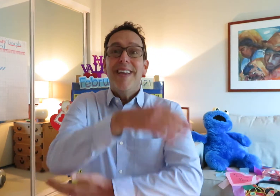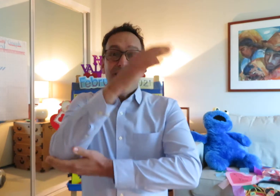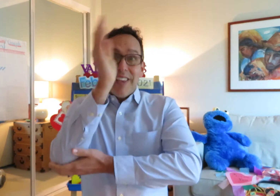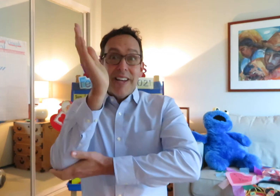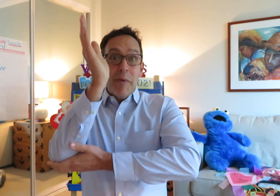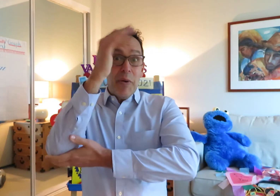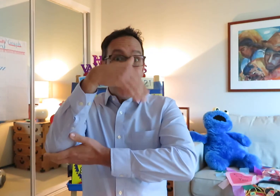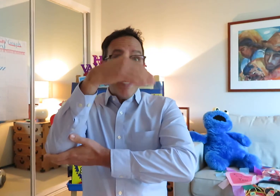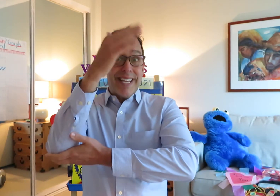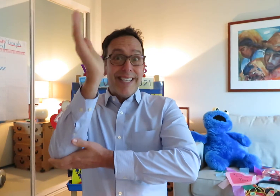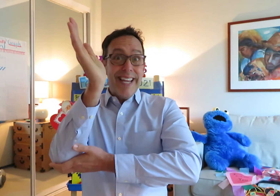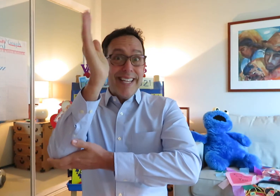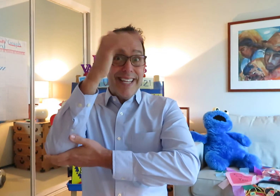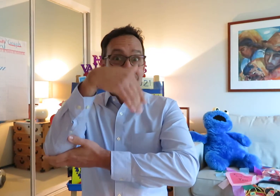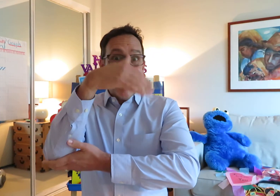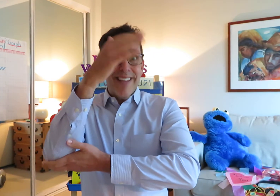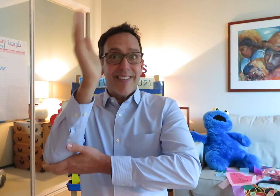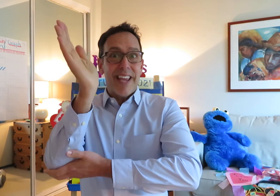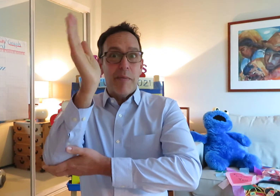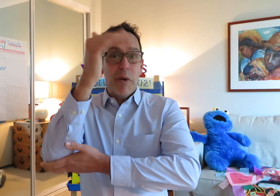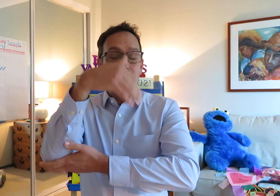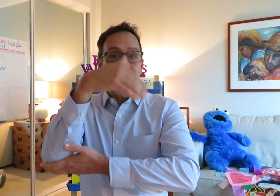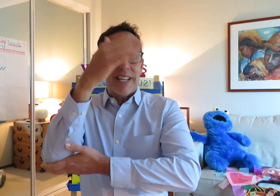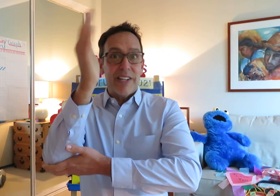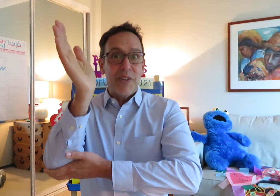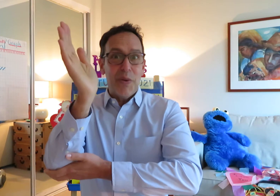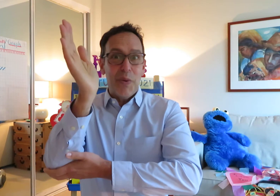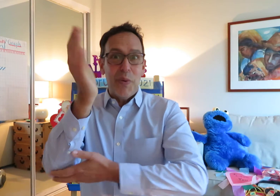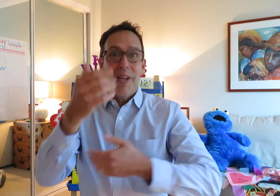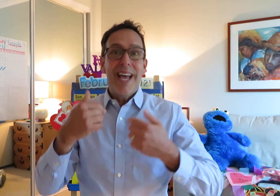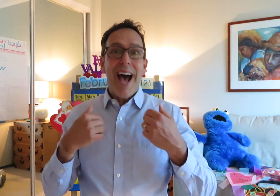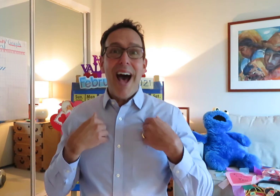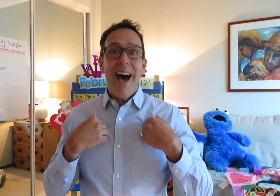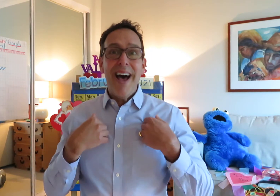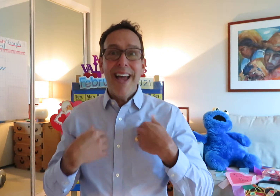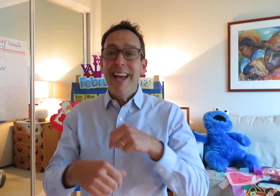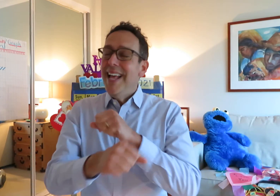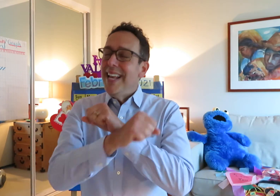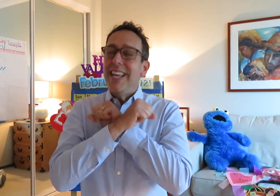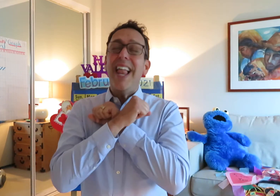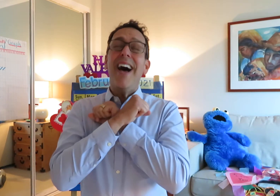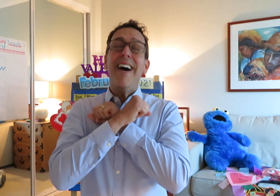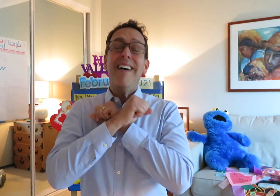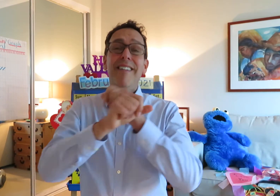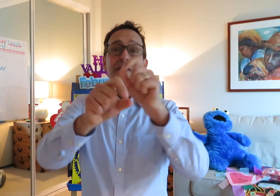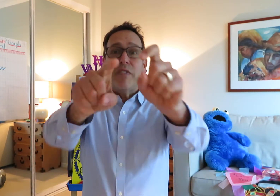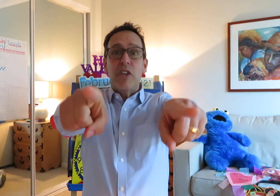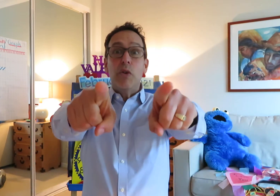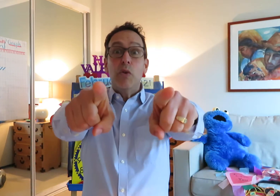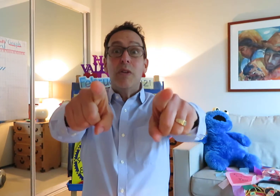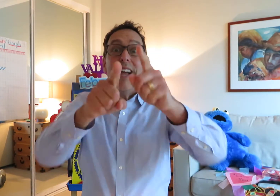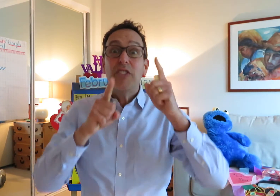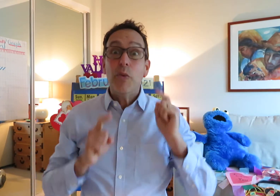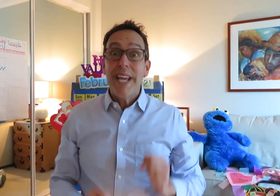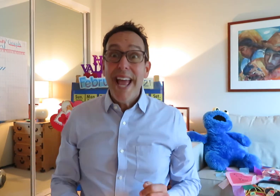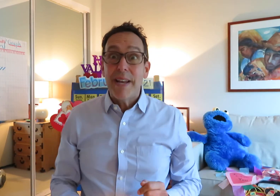So, Skinnamarink-a-dink-a-dink, Skinnamarink-a-do. I love you. Let's do it again.